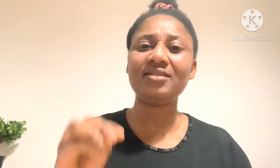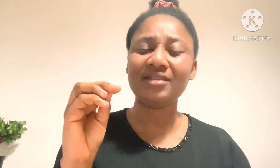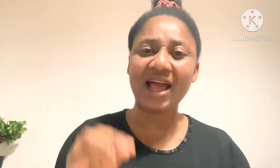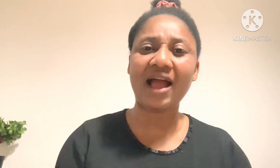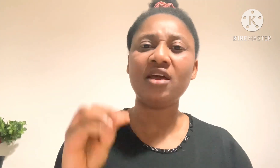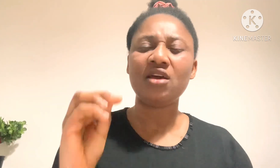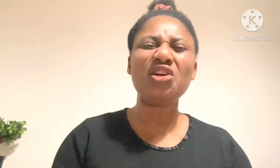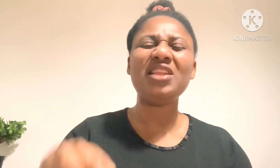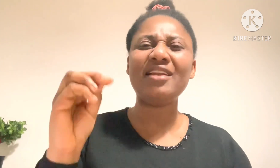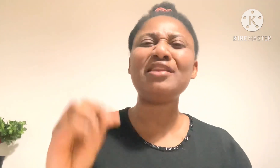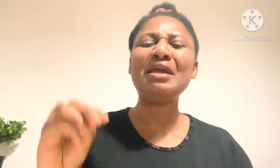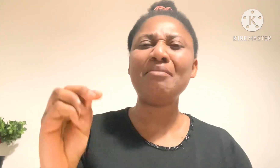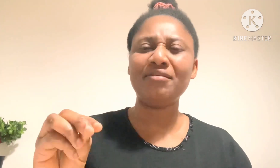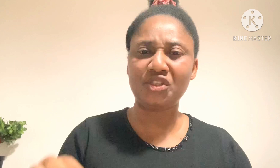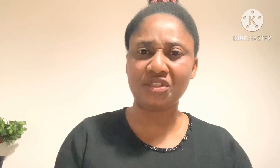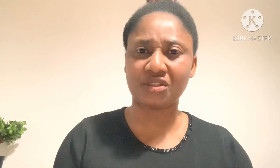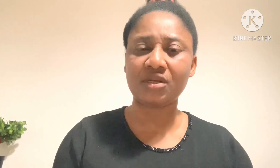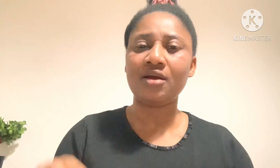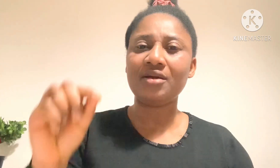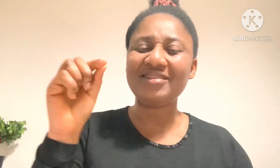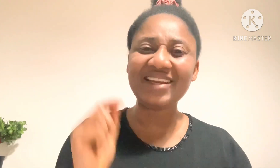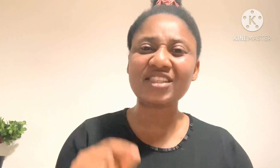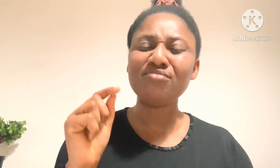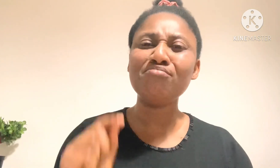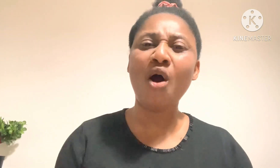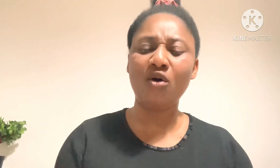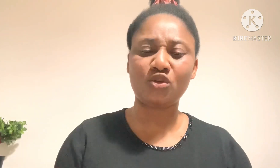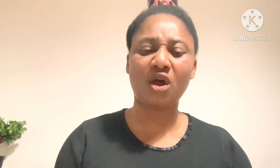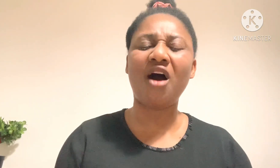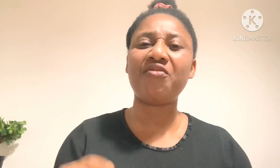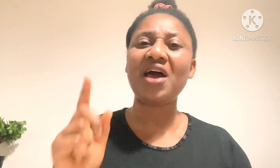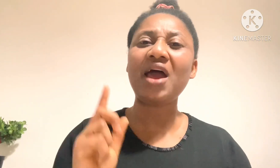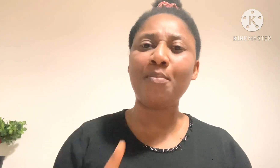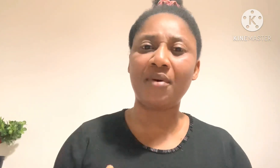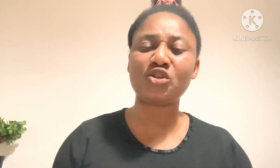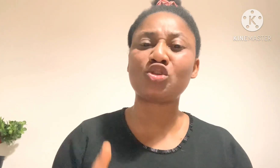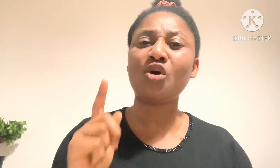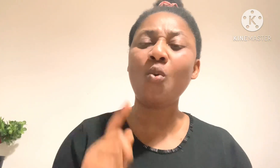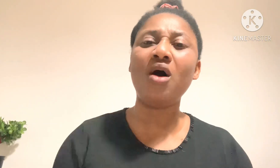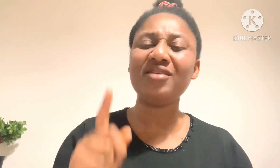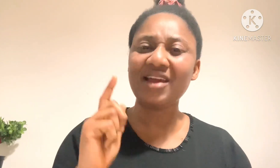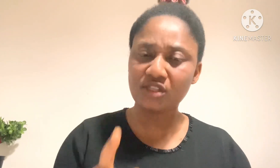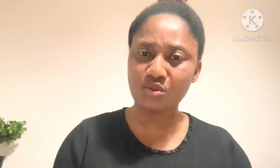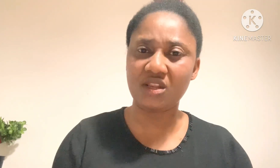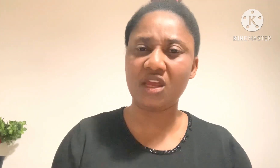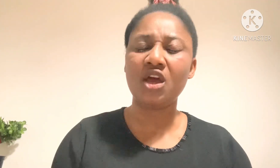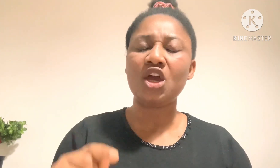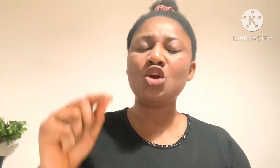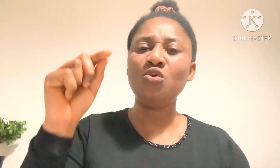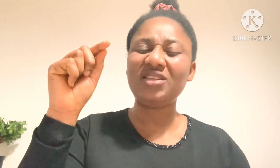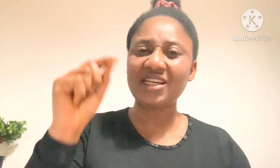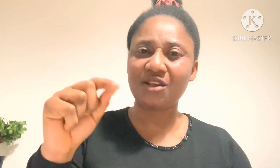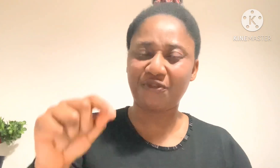now. In the name of Jesus. This month of April. Someone gets ready. You will testify.